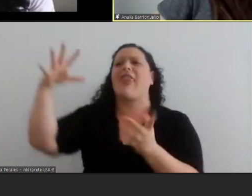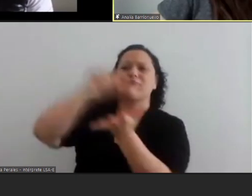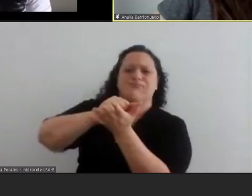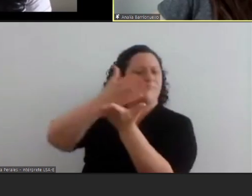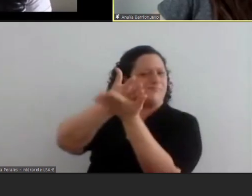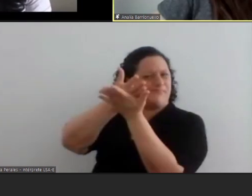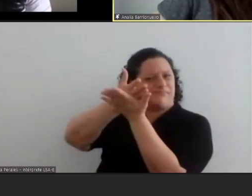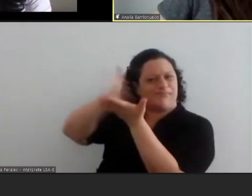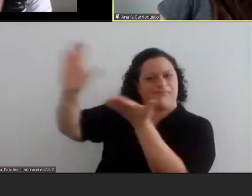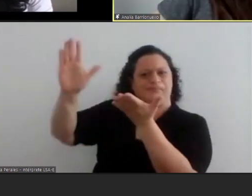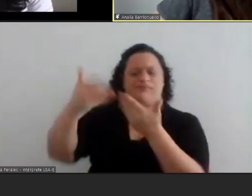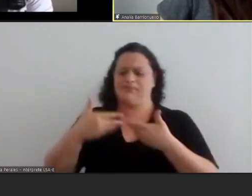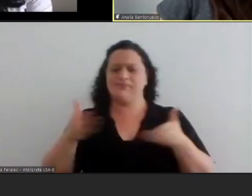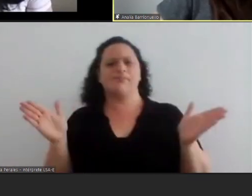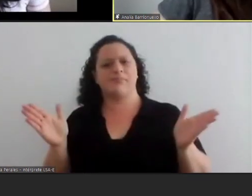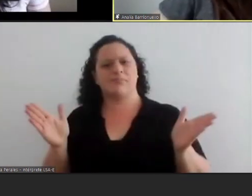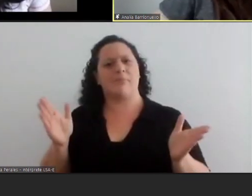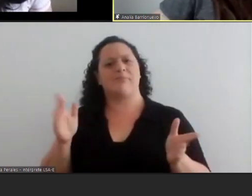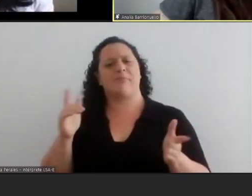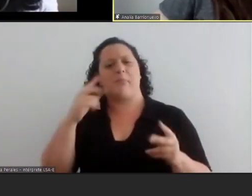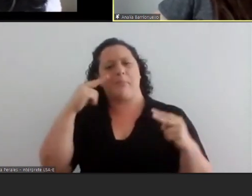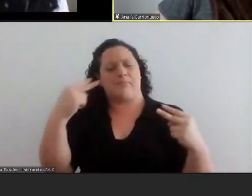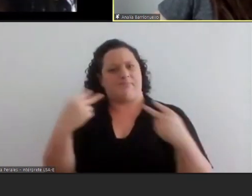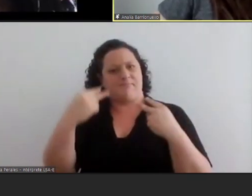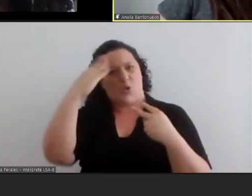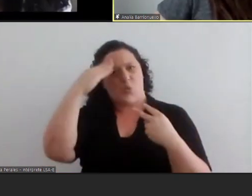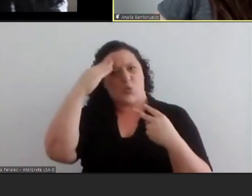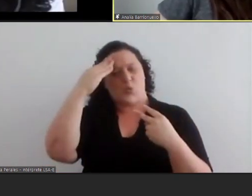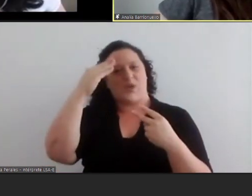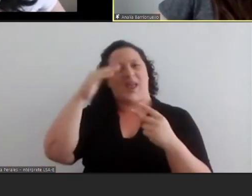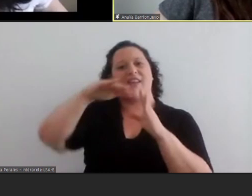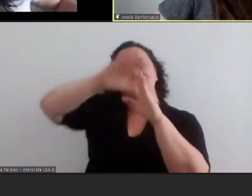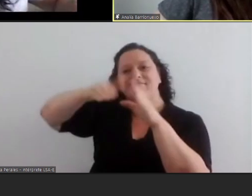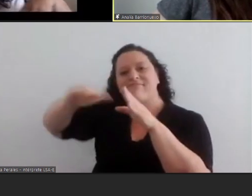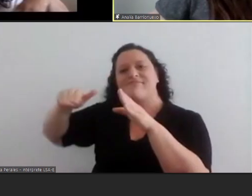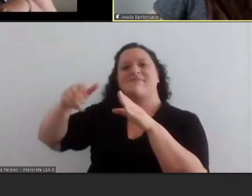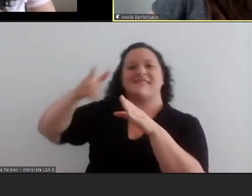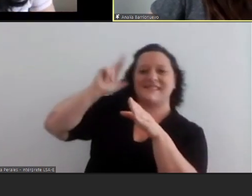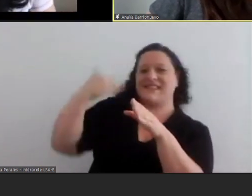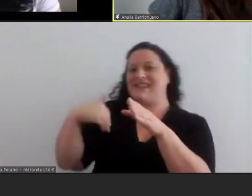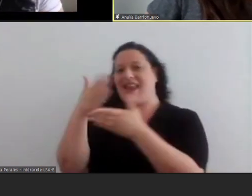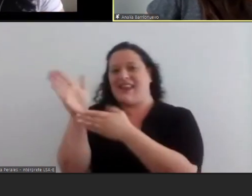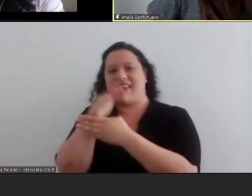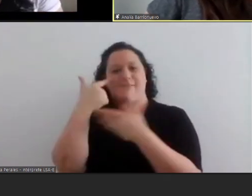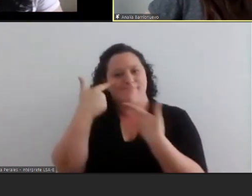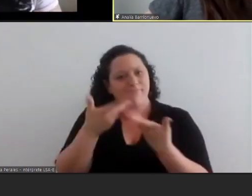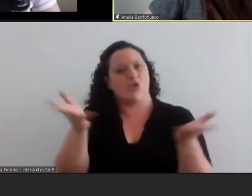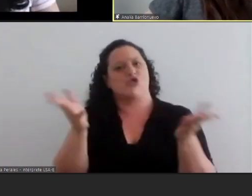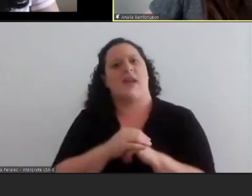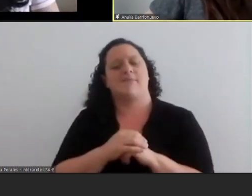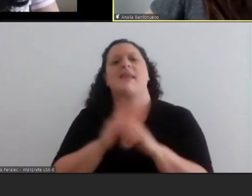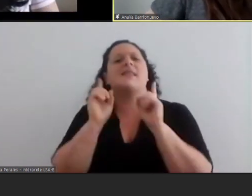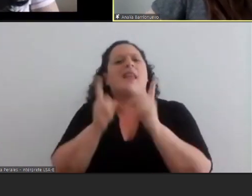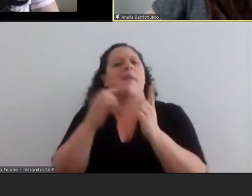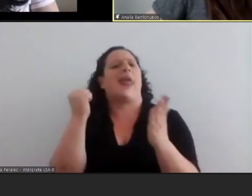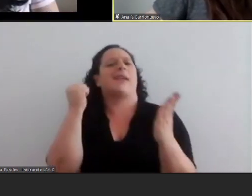training and also the importance of the indian cosmovision and how awful it is for stereotypes